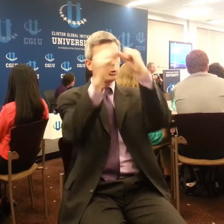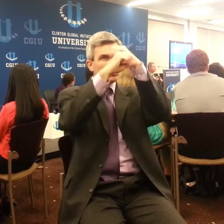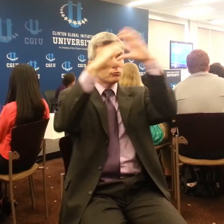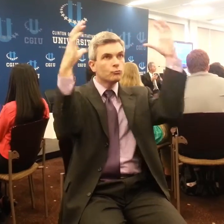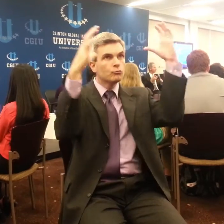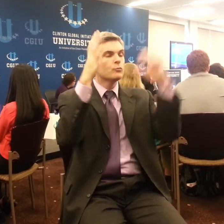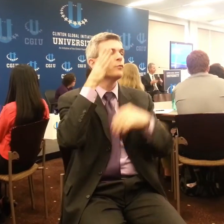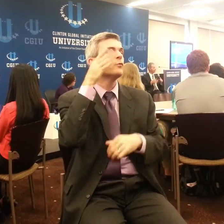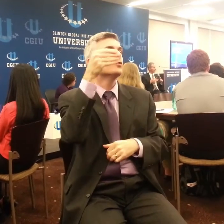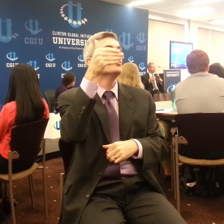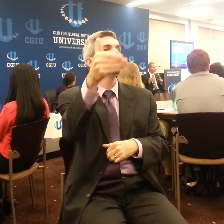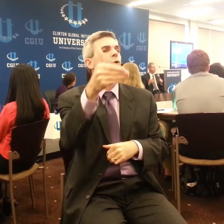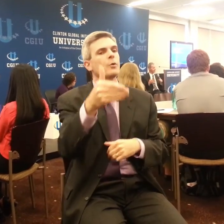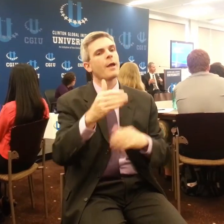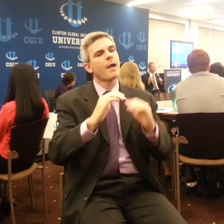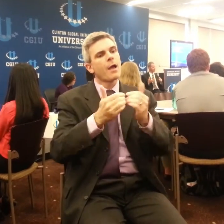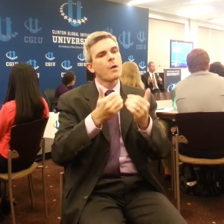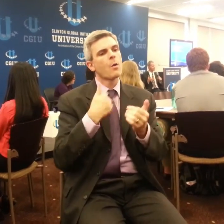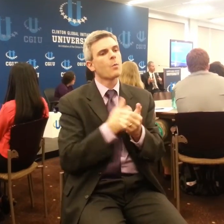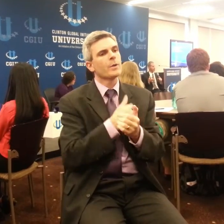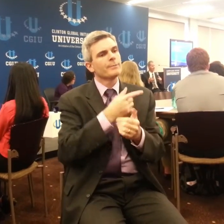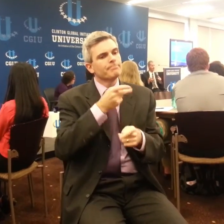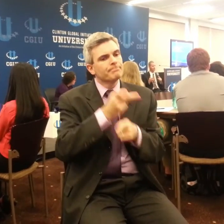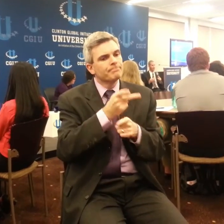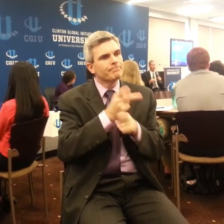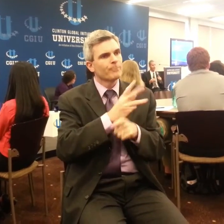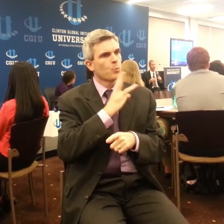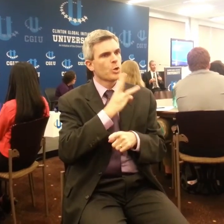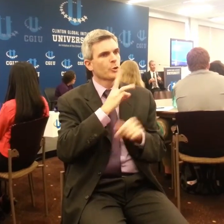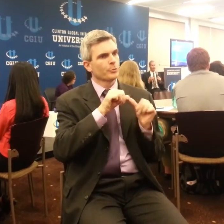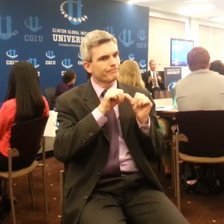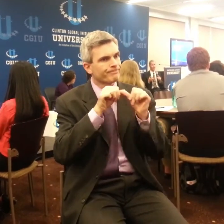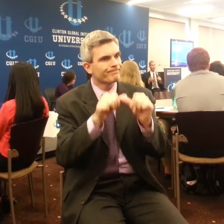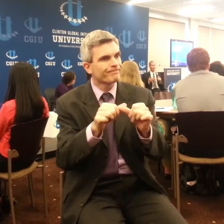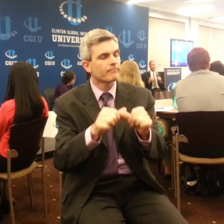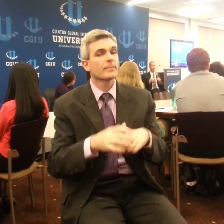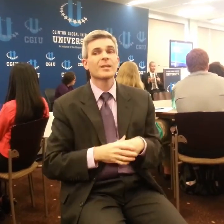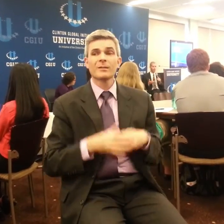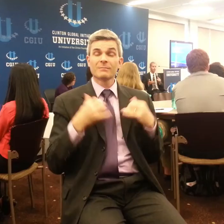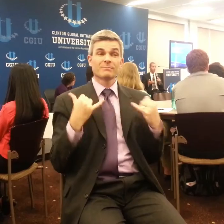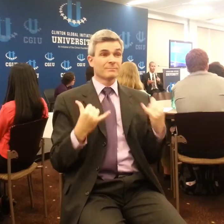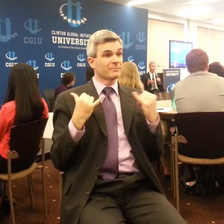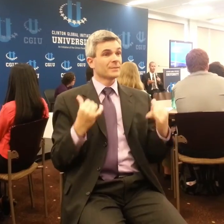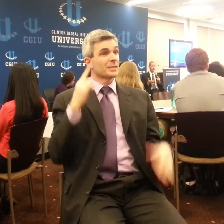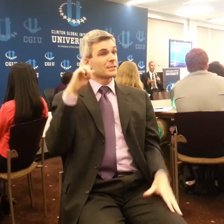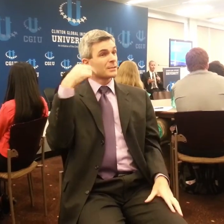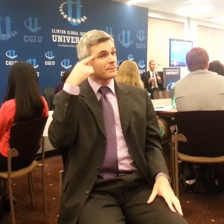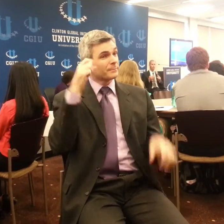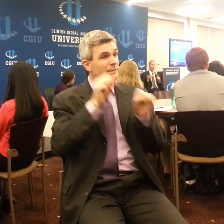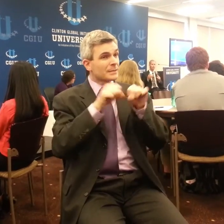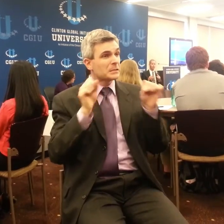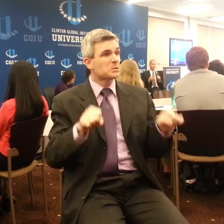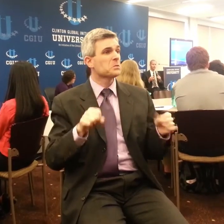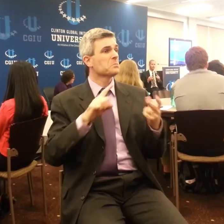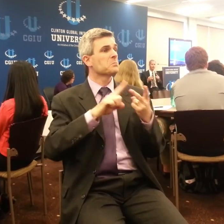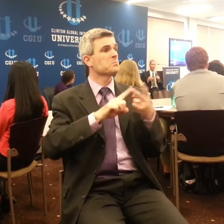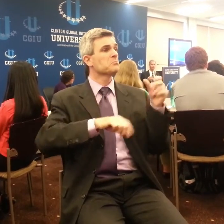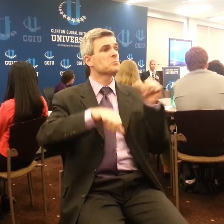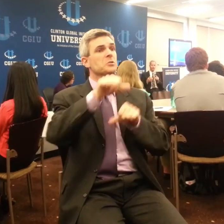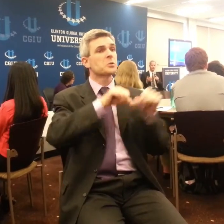social, political governance system that we have today as inevitable. For those who travel to Arizona, it is